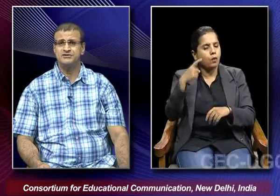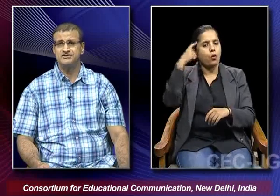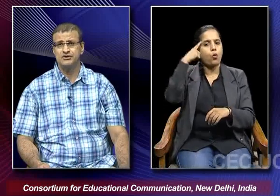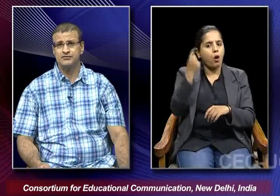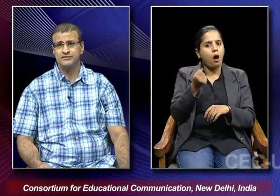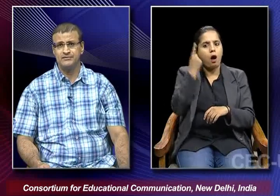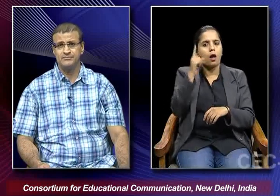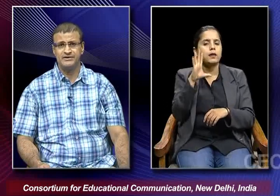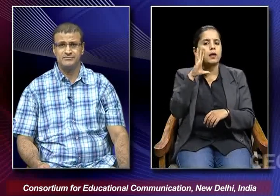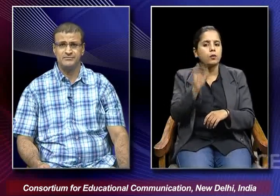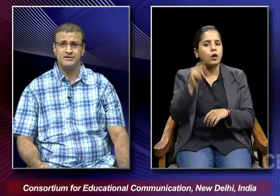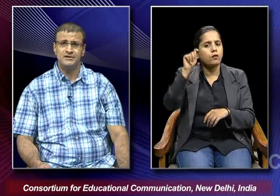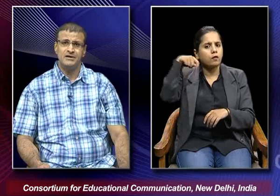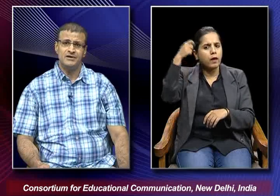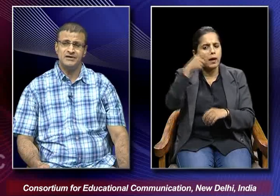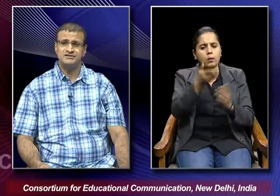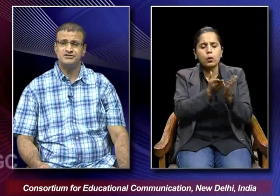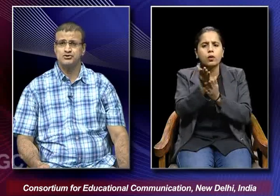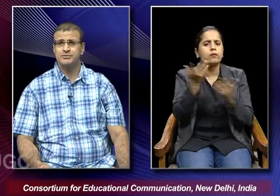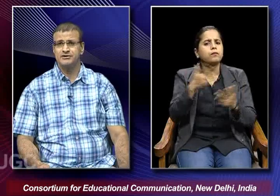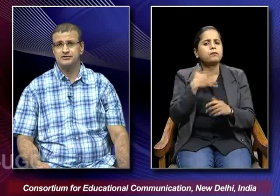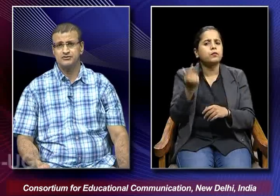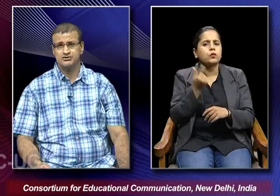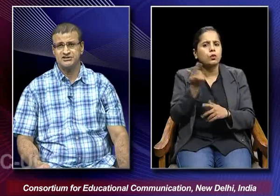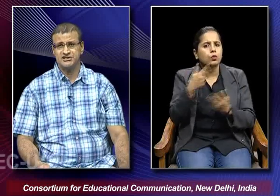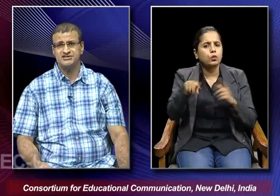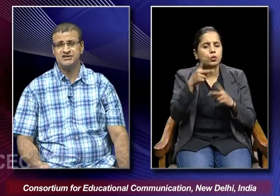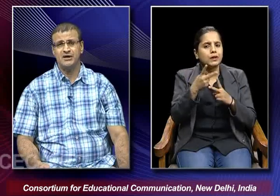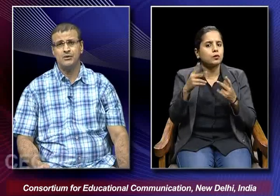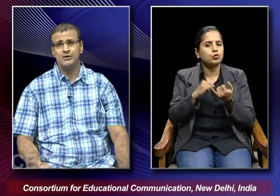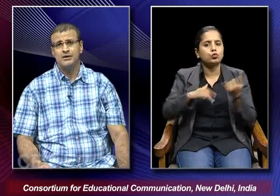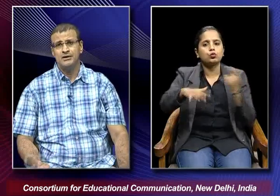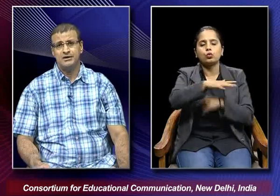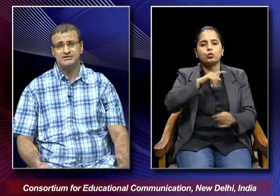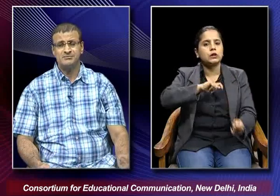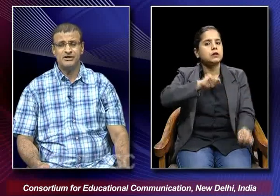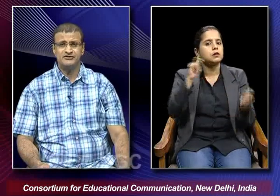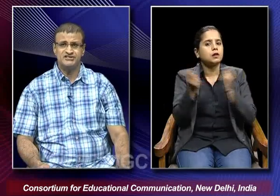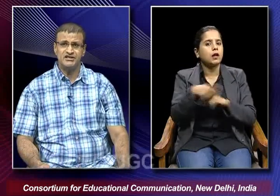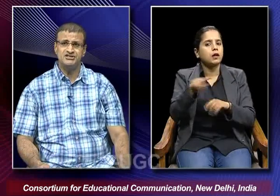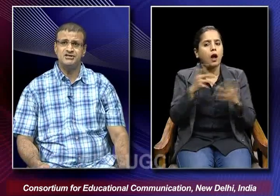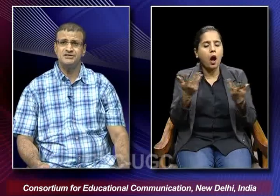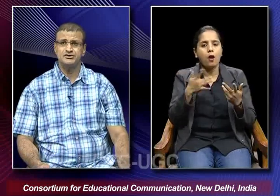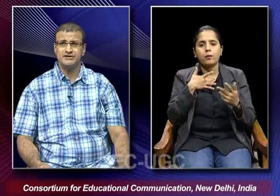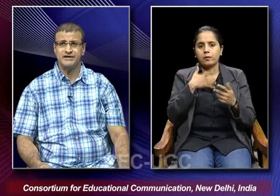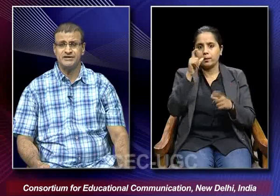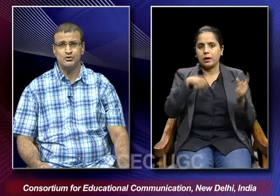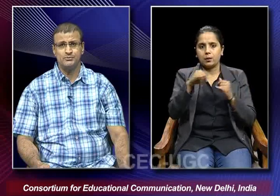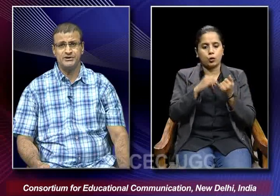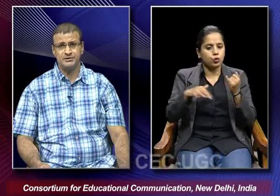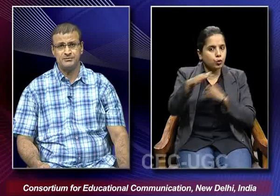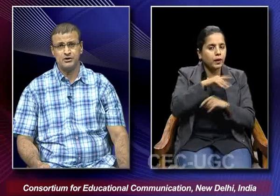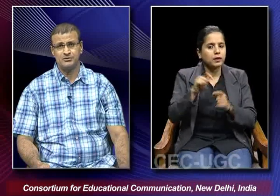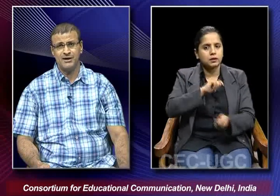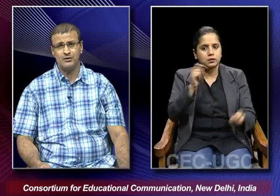importance of the film medium as an instrument of social change that how some kind of a change in the society could